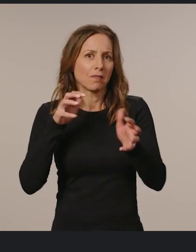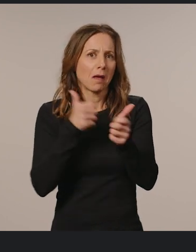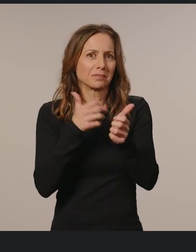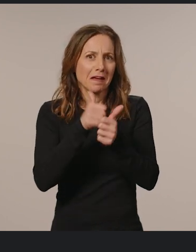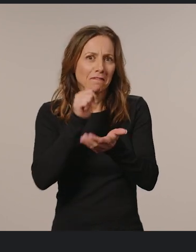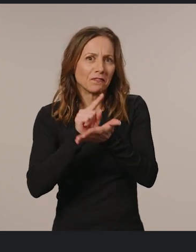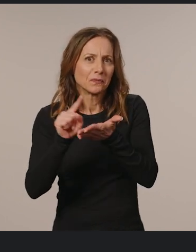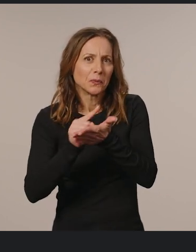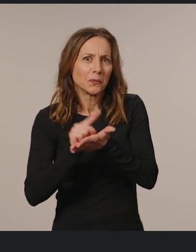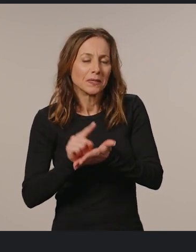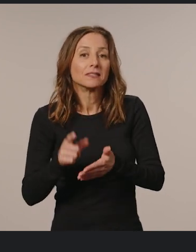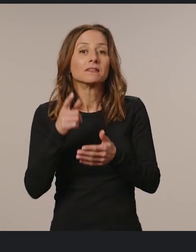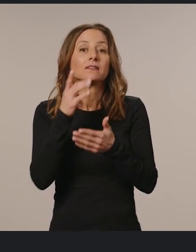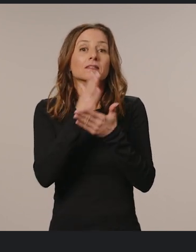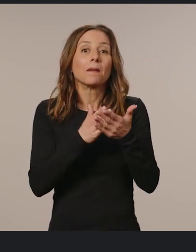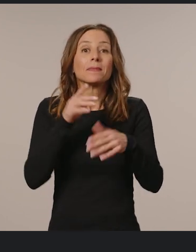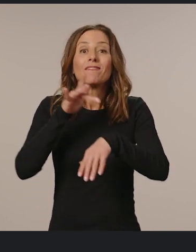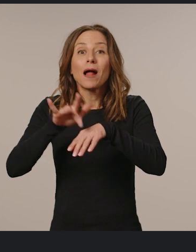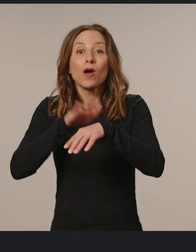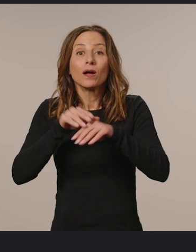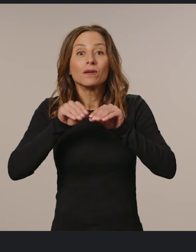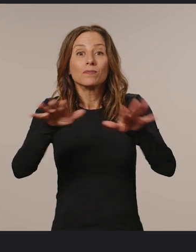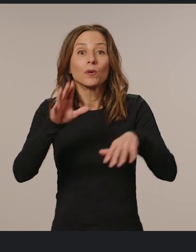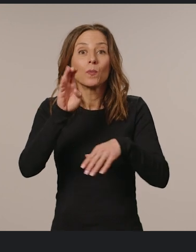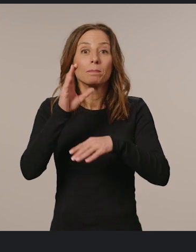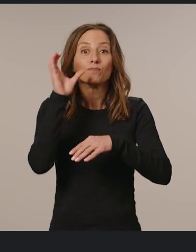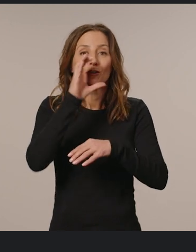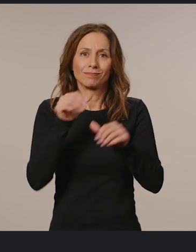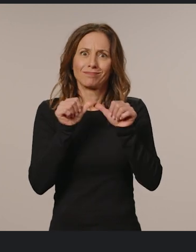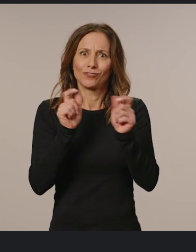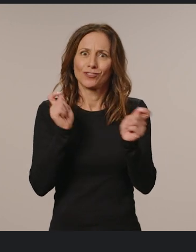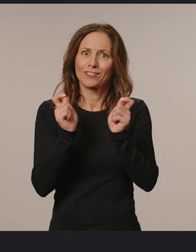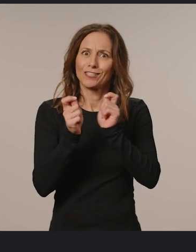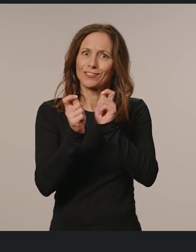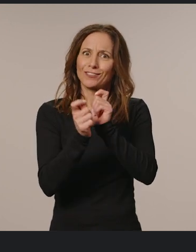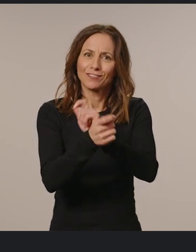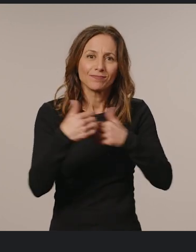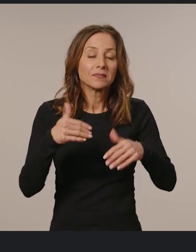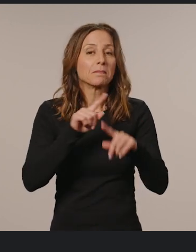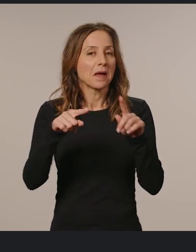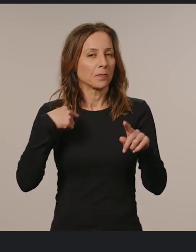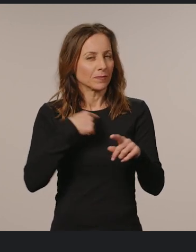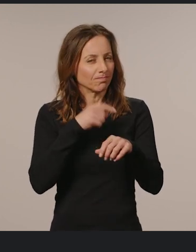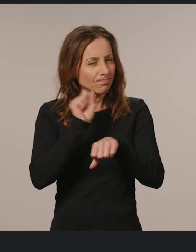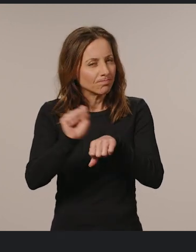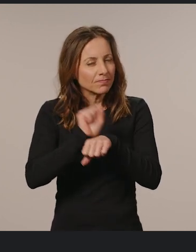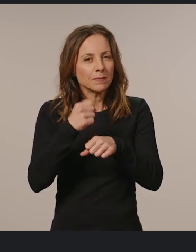what is now available across a major browser is constantly changing. But we are putting a lot of effort into bringing